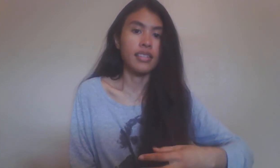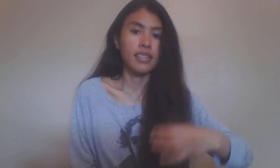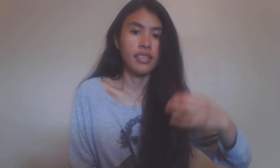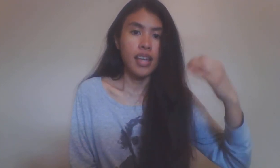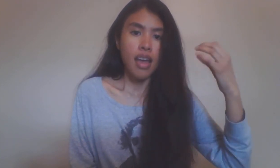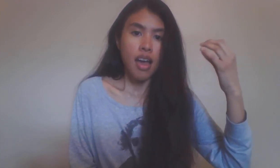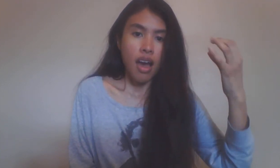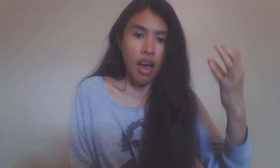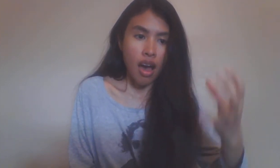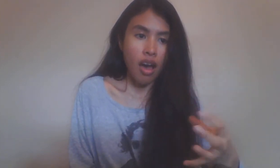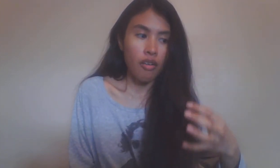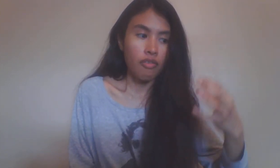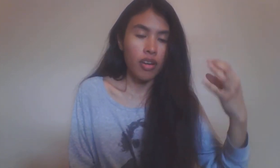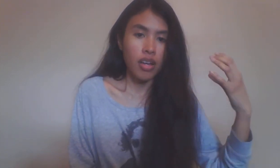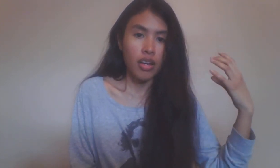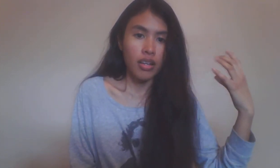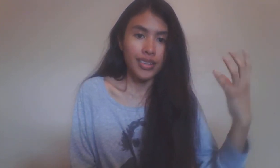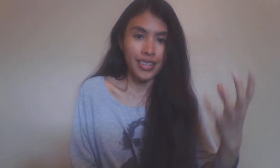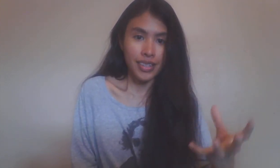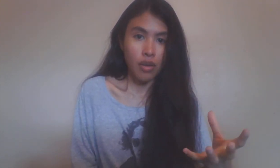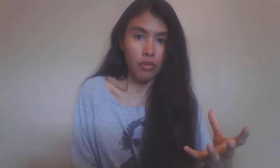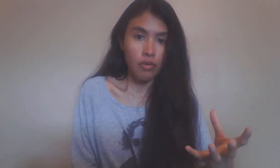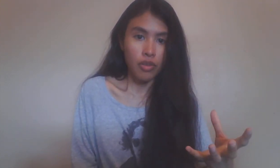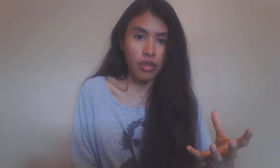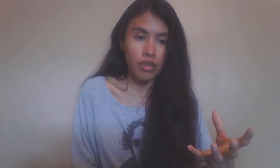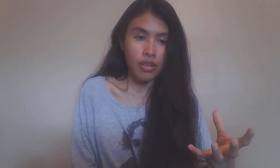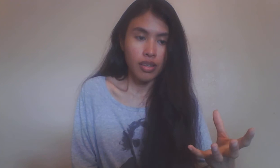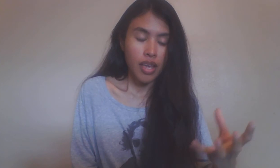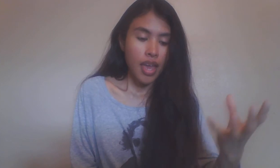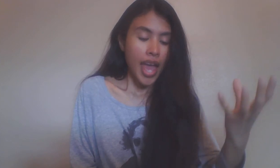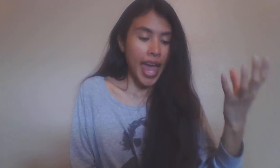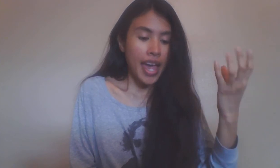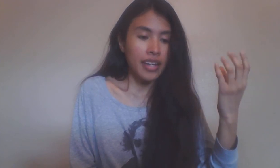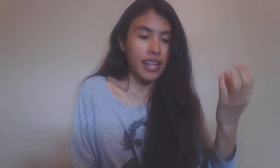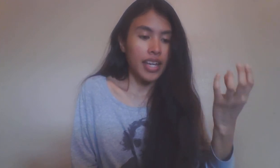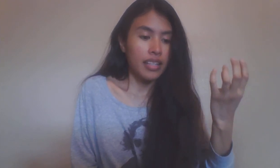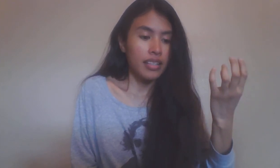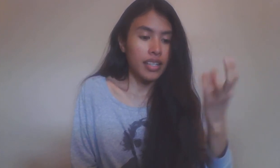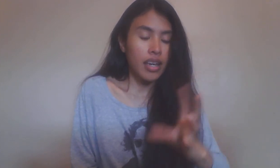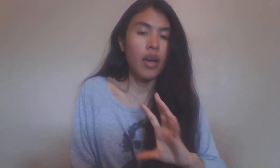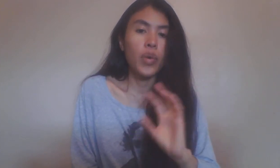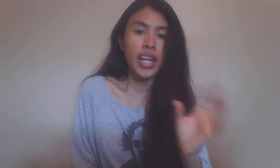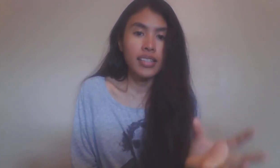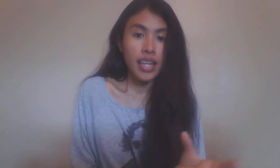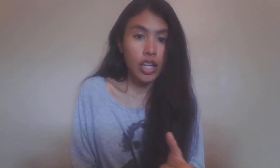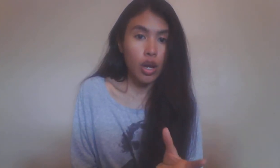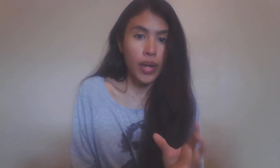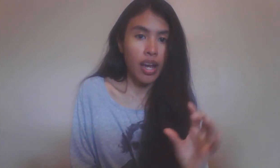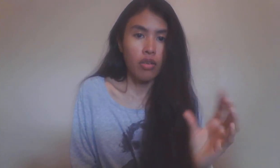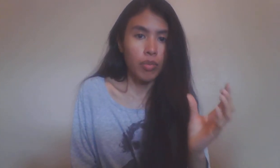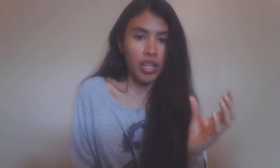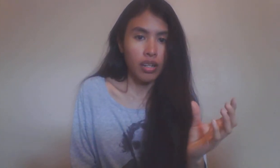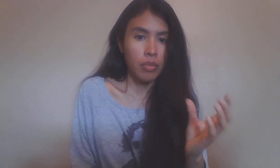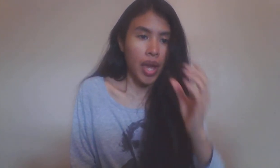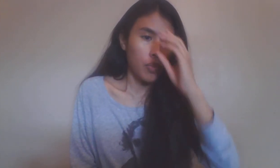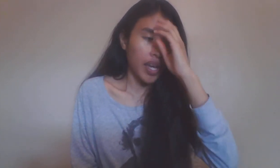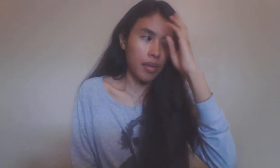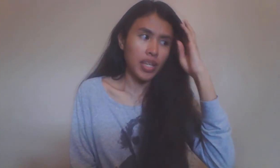of the self. And it when I say egoic I don't mean it in a bad way. I mean